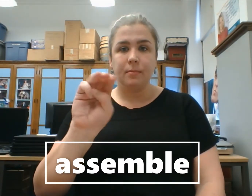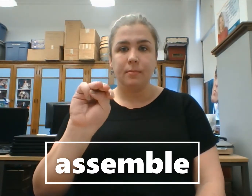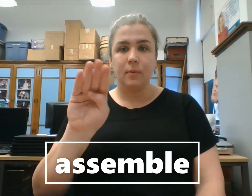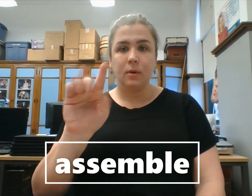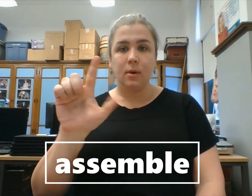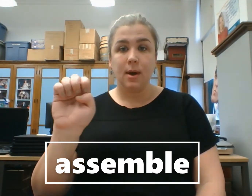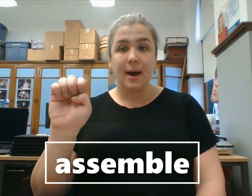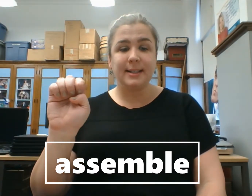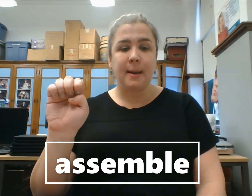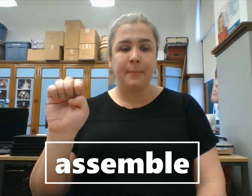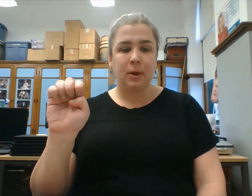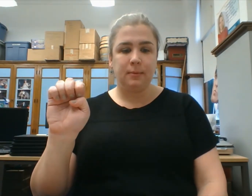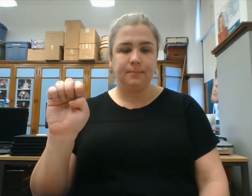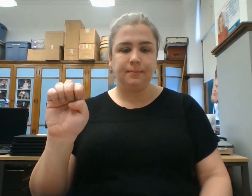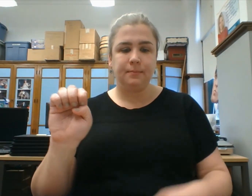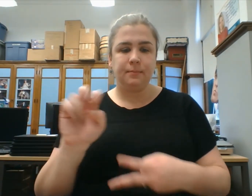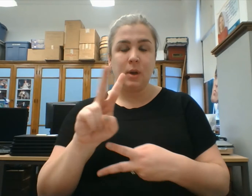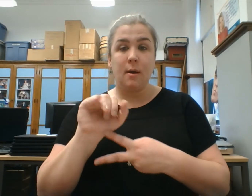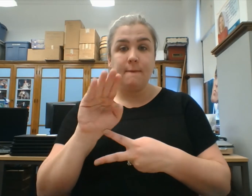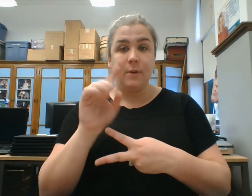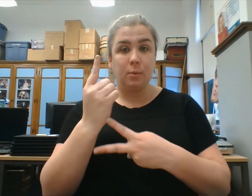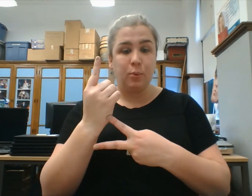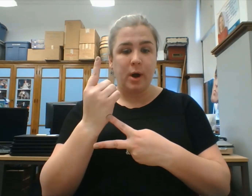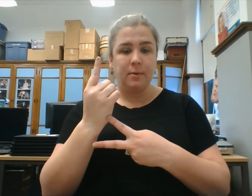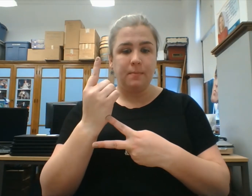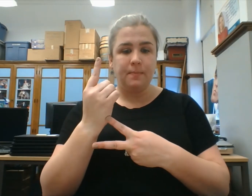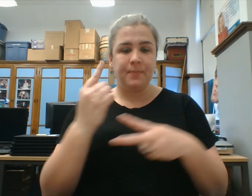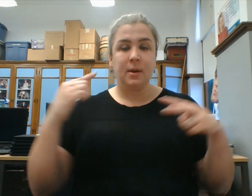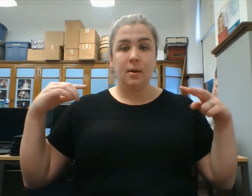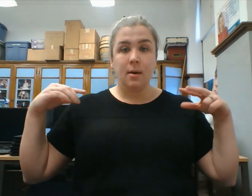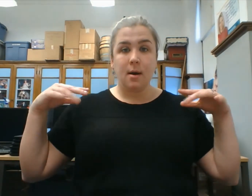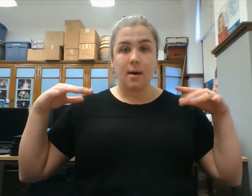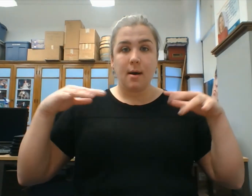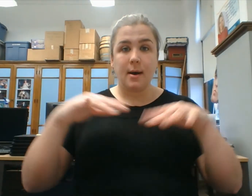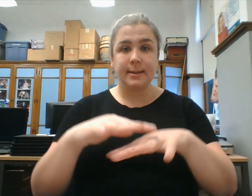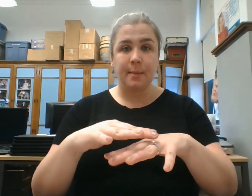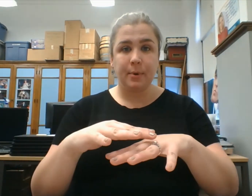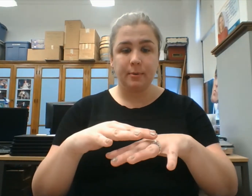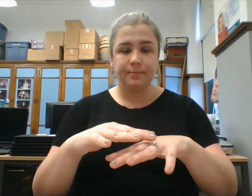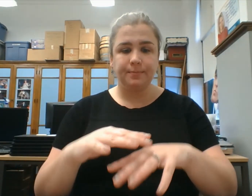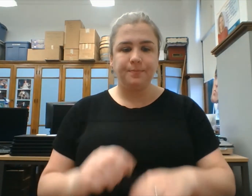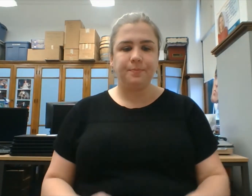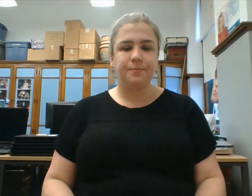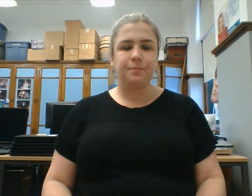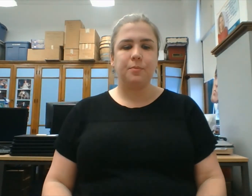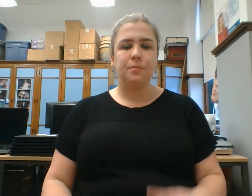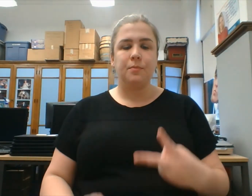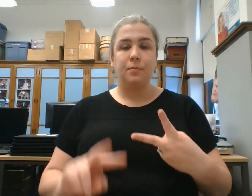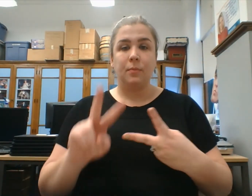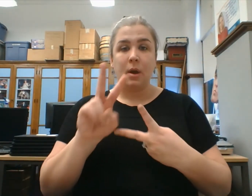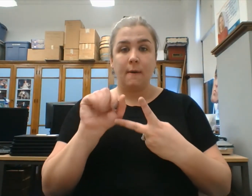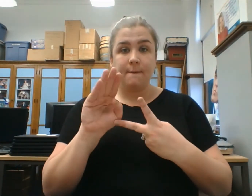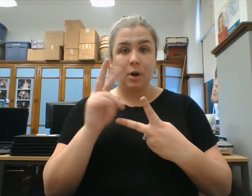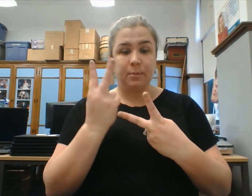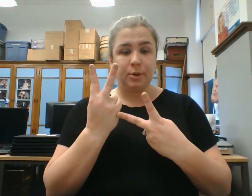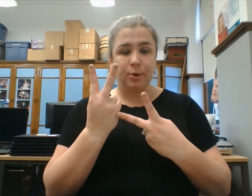Assemble. Verb 1. Assemble. Verb 2.